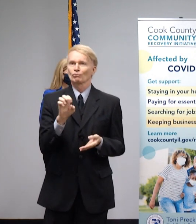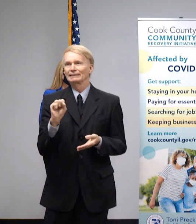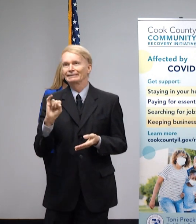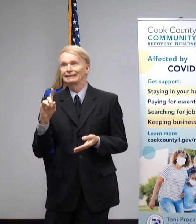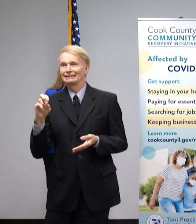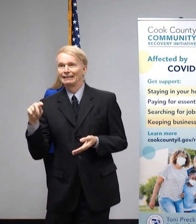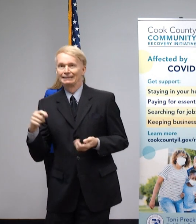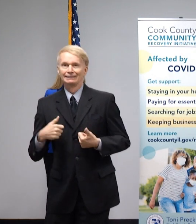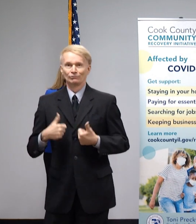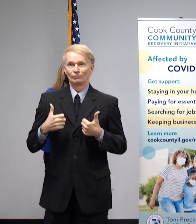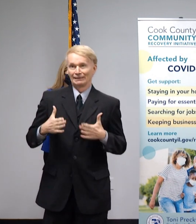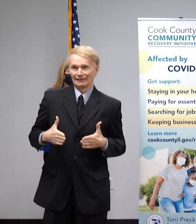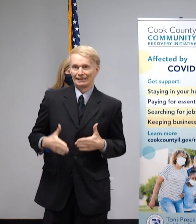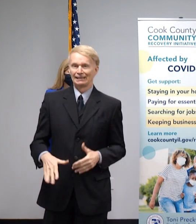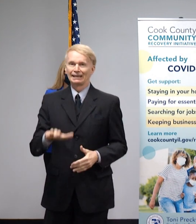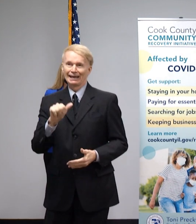mouthful.